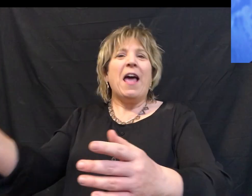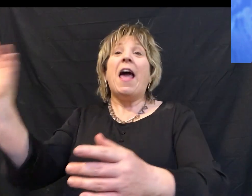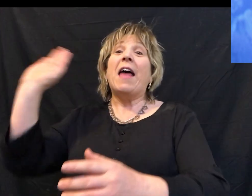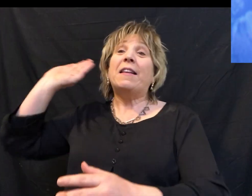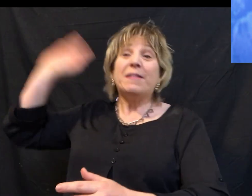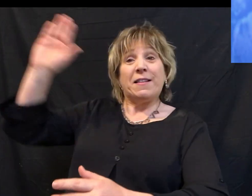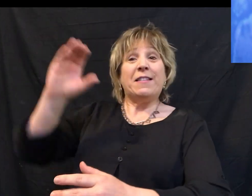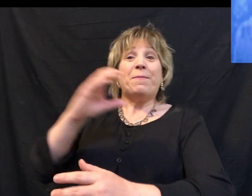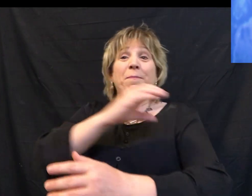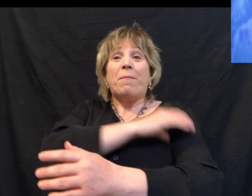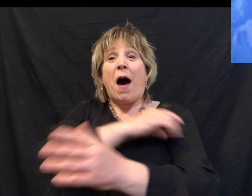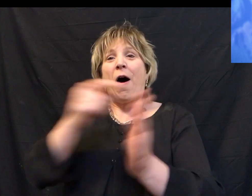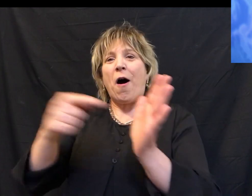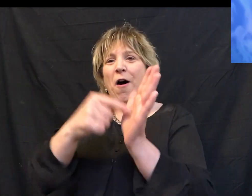of the blood